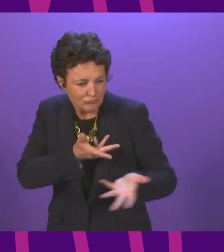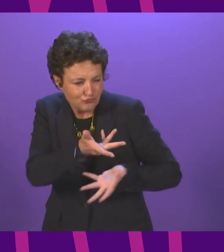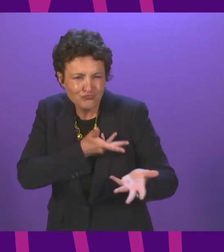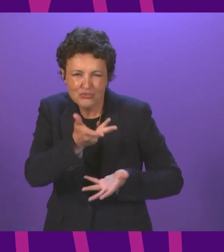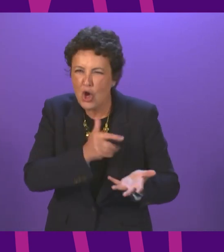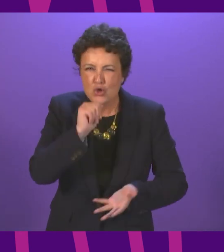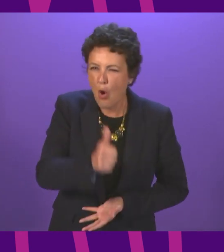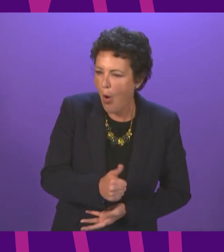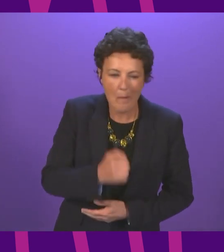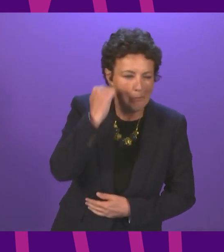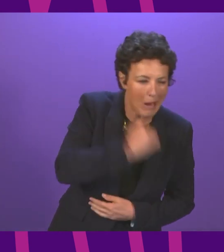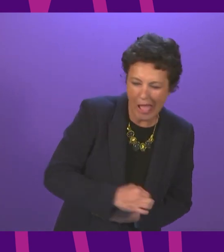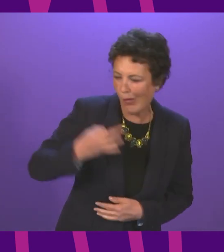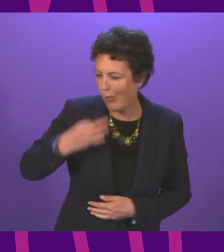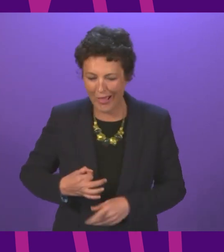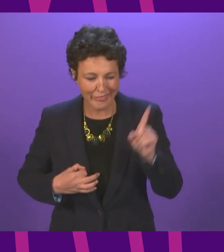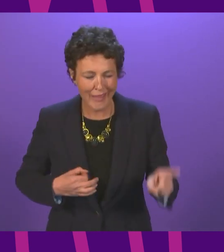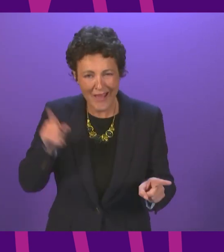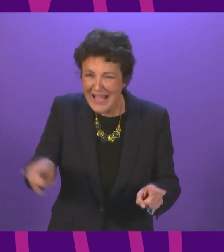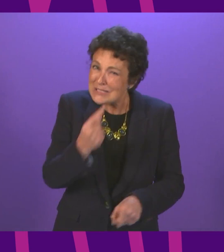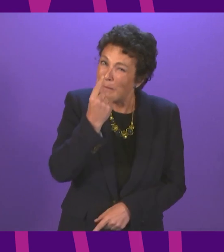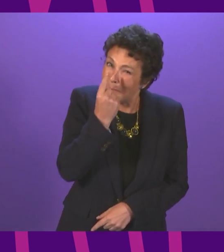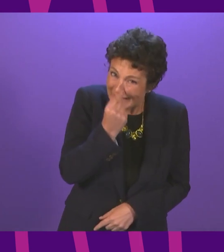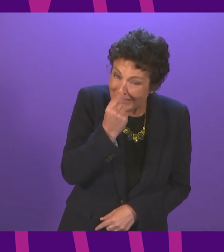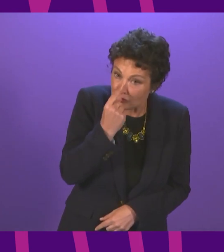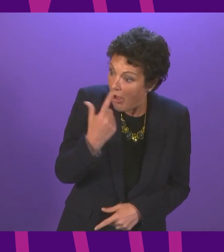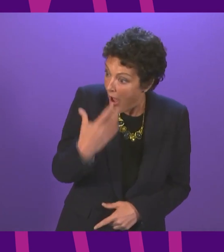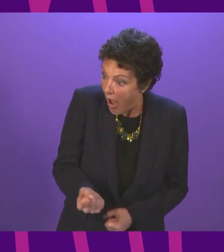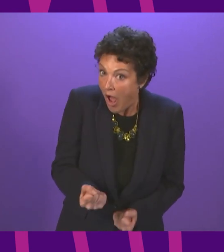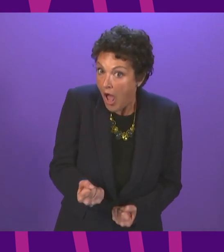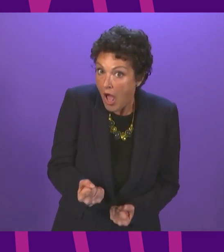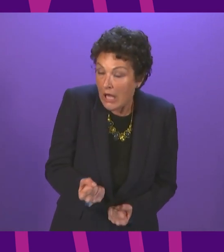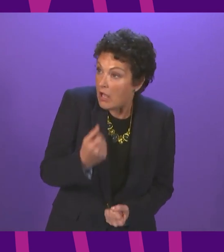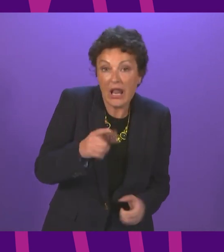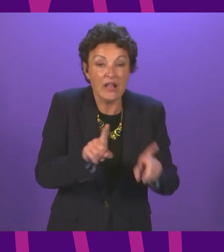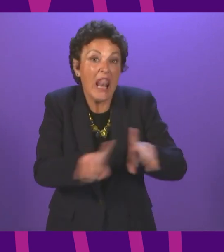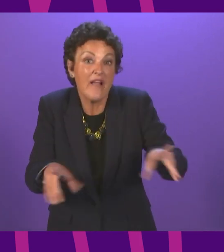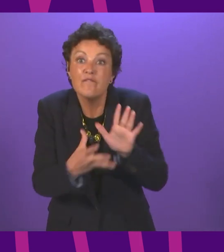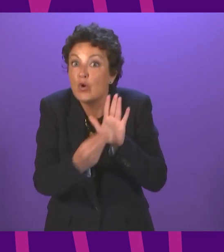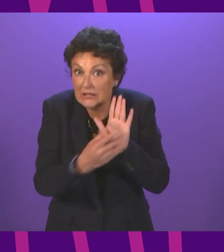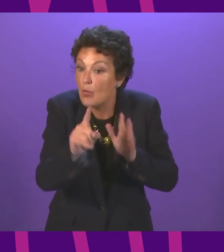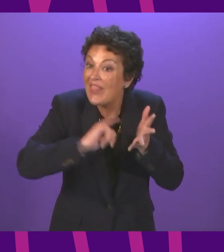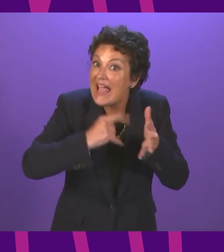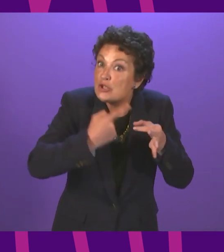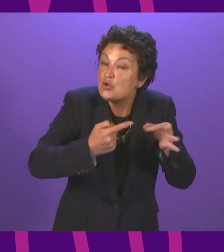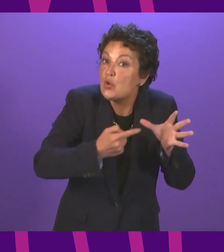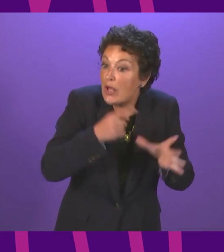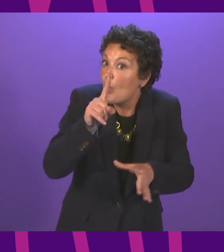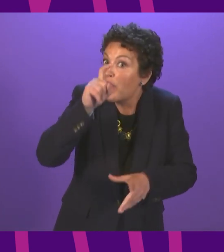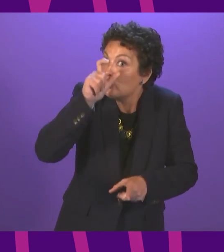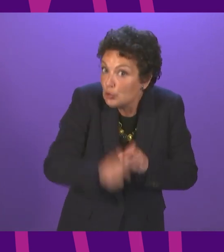not just binary, black or white. It is perfectly consistent to say that in terms of what the SQA is doing,